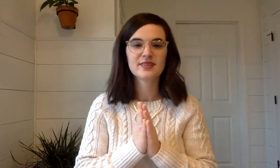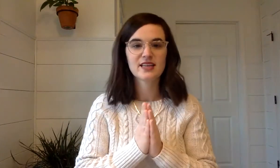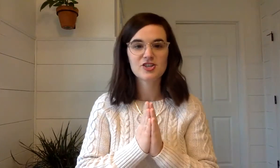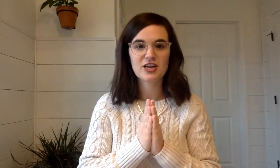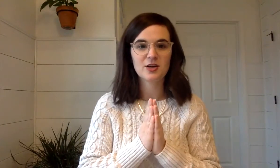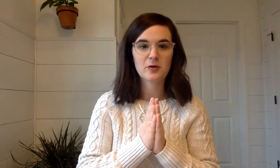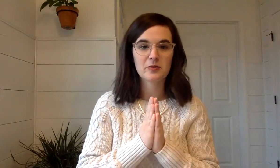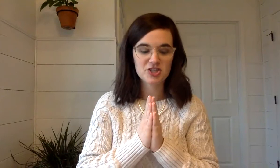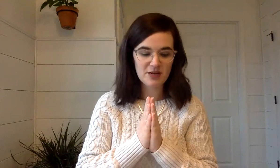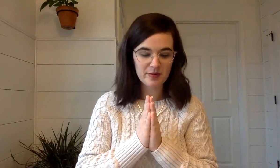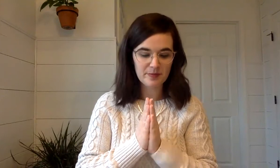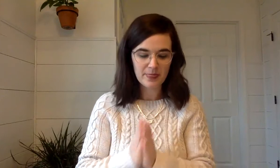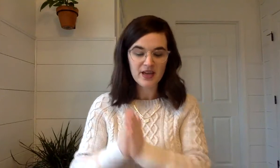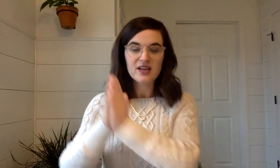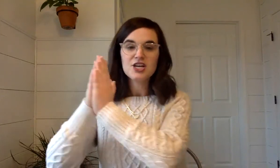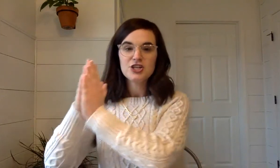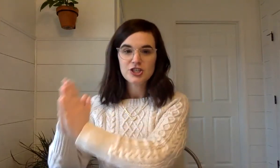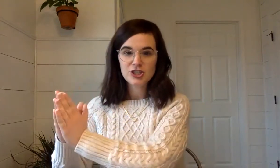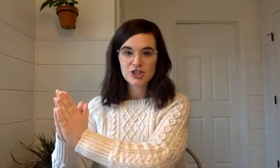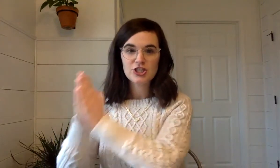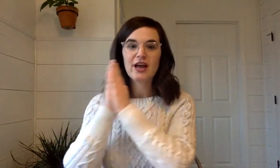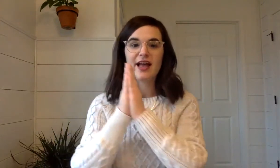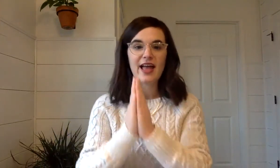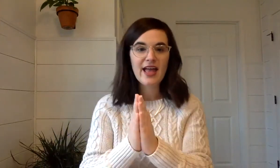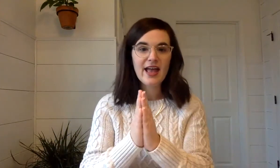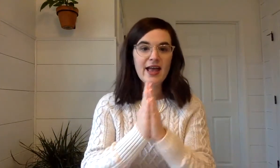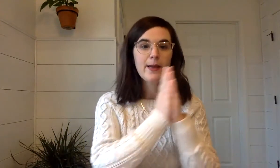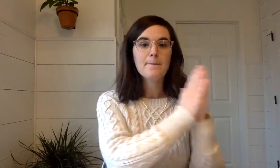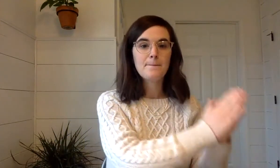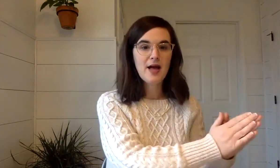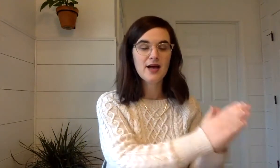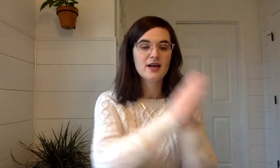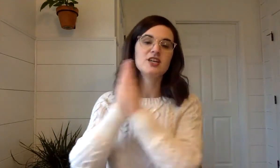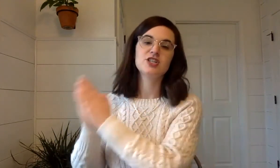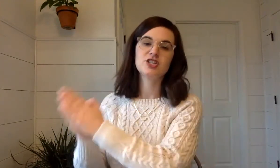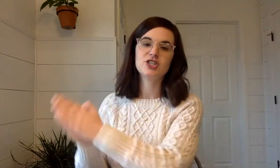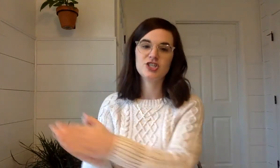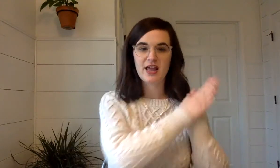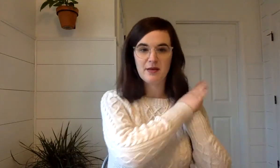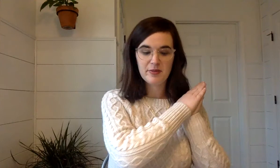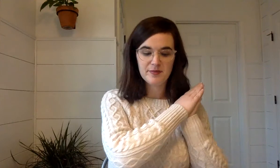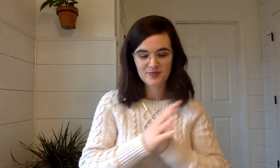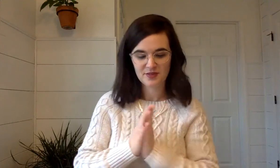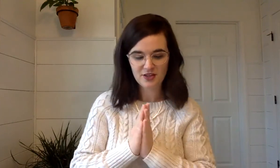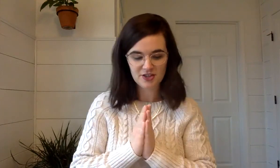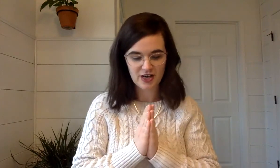Check your work with shape. Shape. shape. Good job.